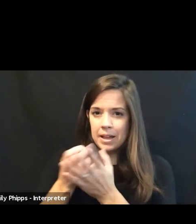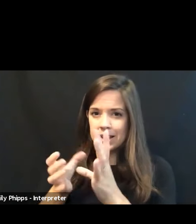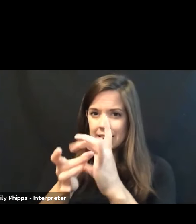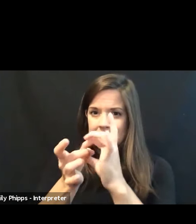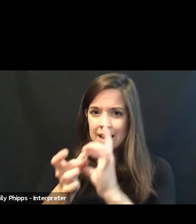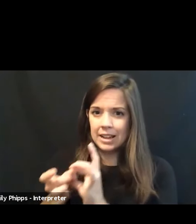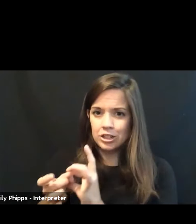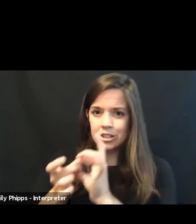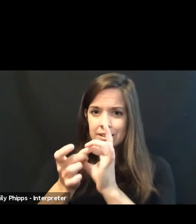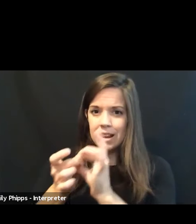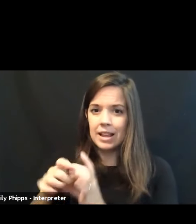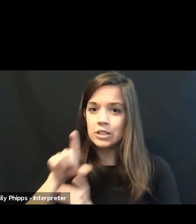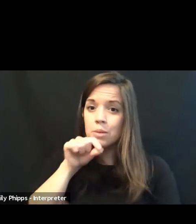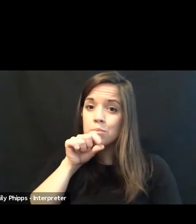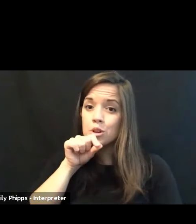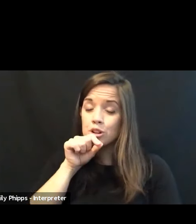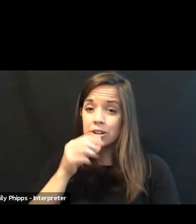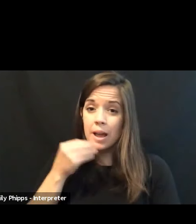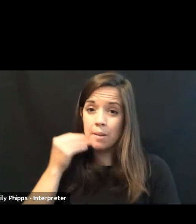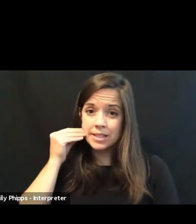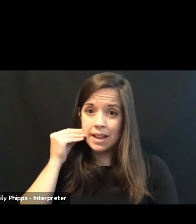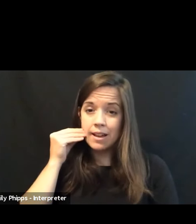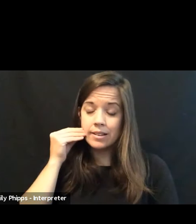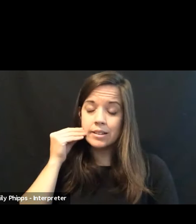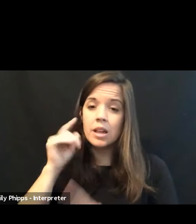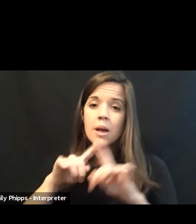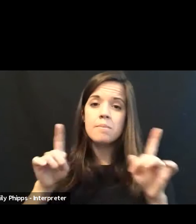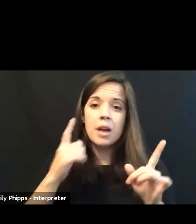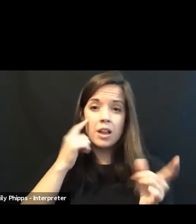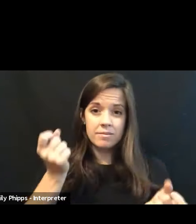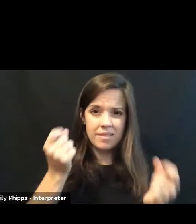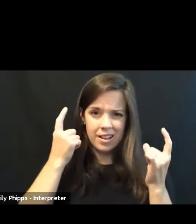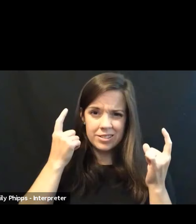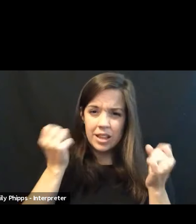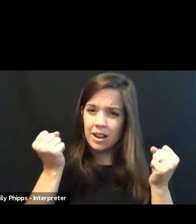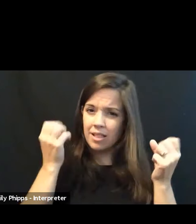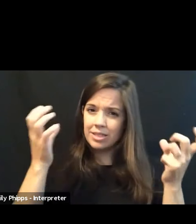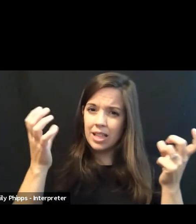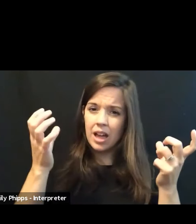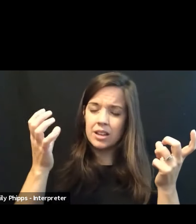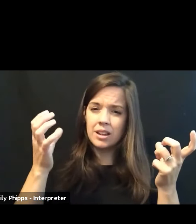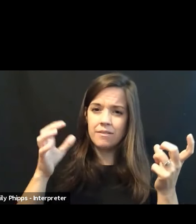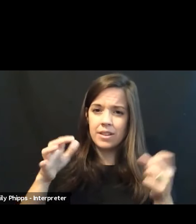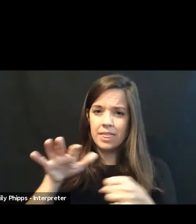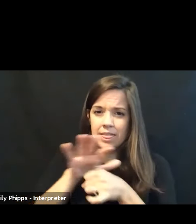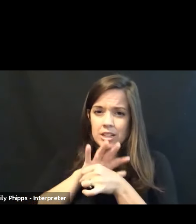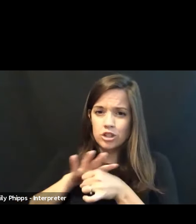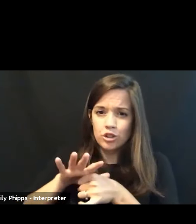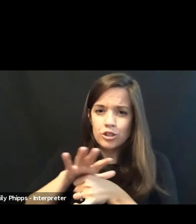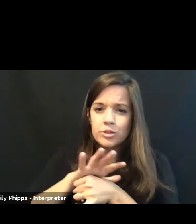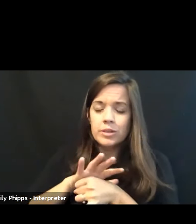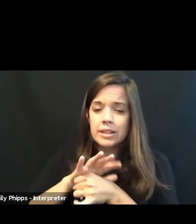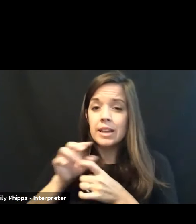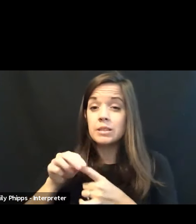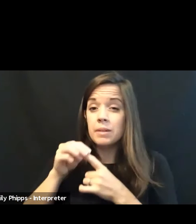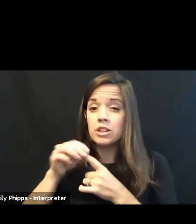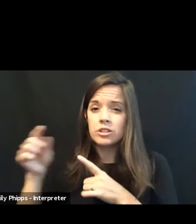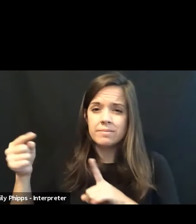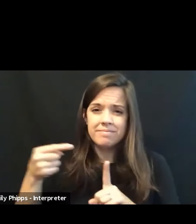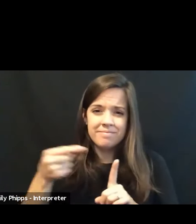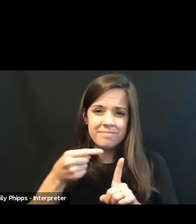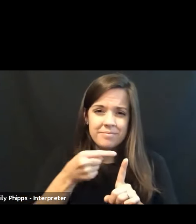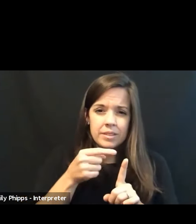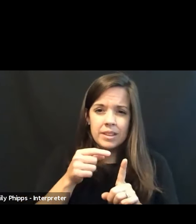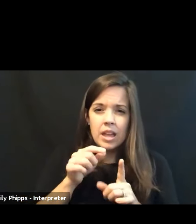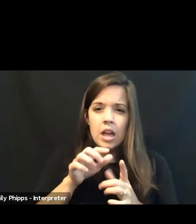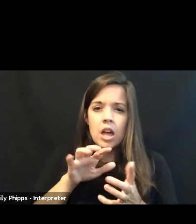habitat. But then understanding that a lot of the nursery, especially as you go a little further inland to brackish